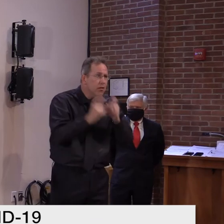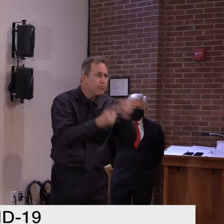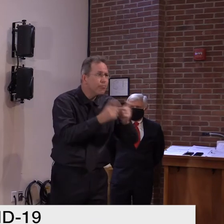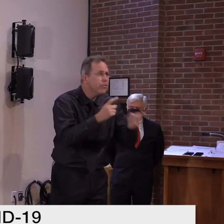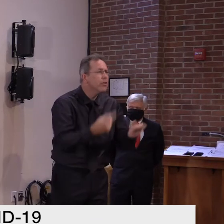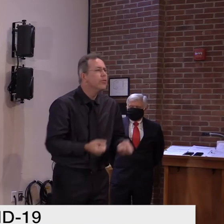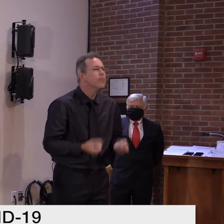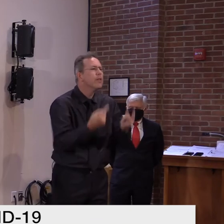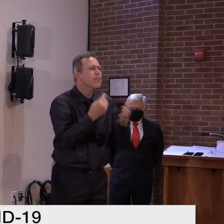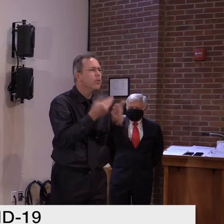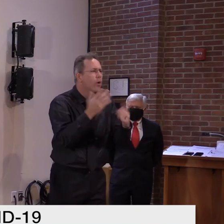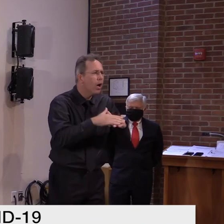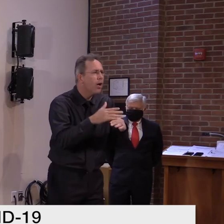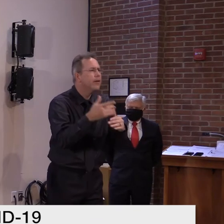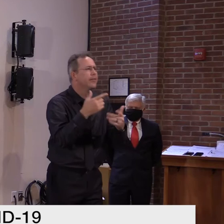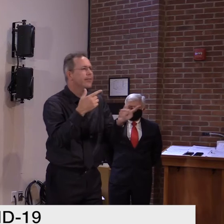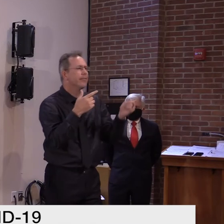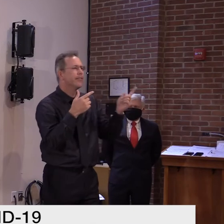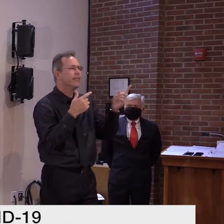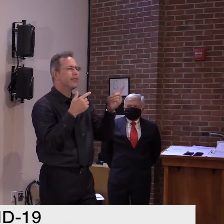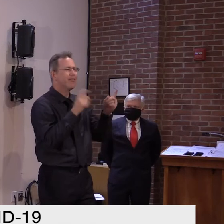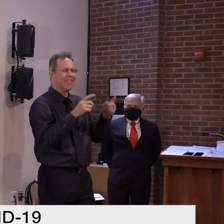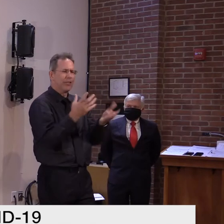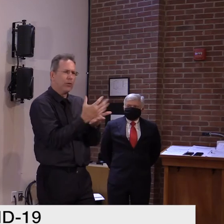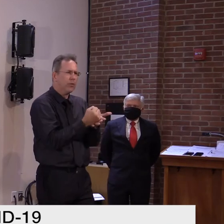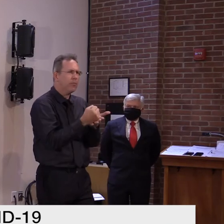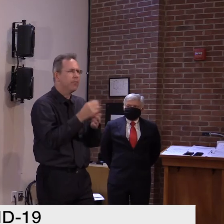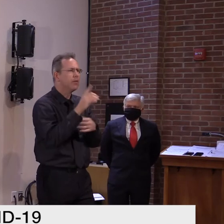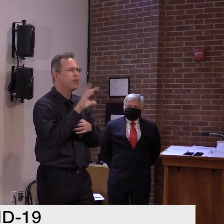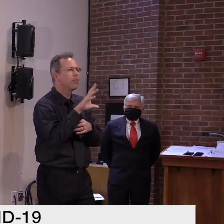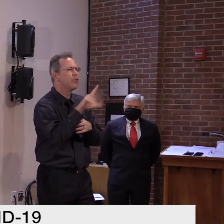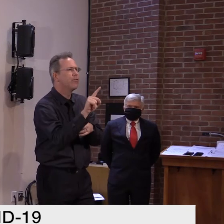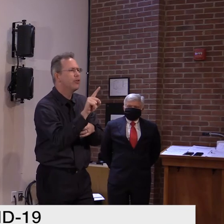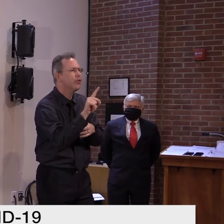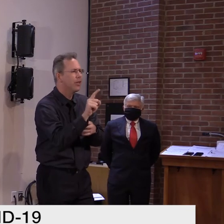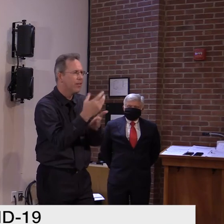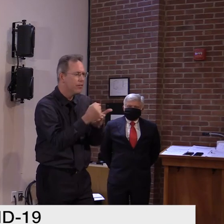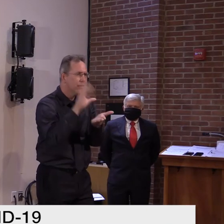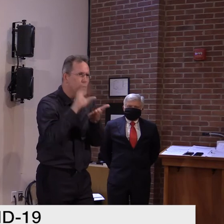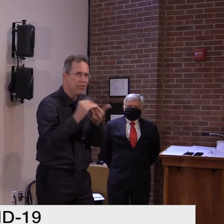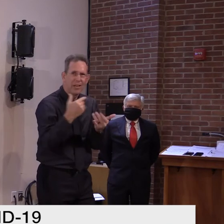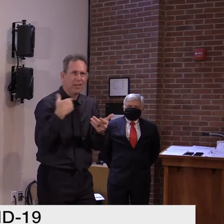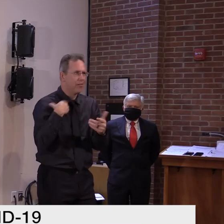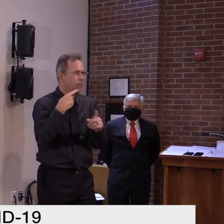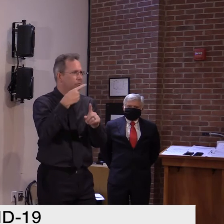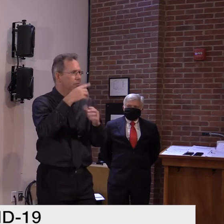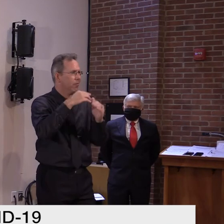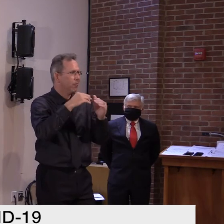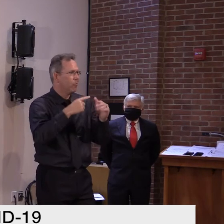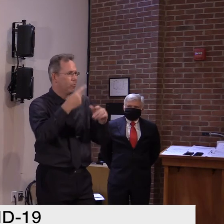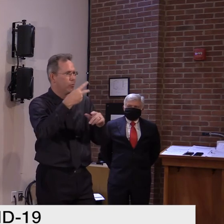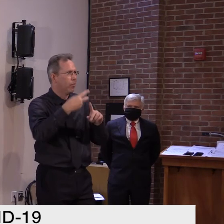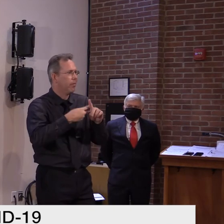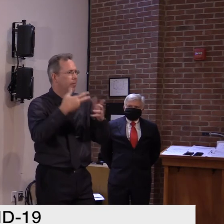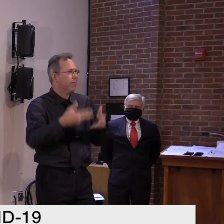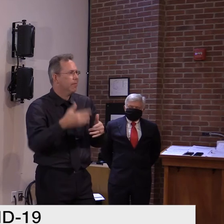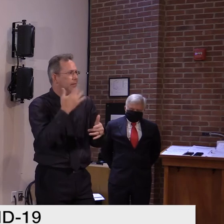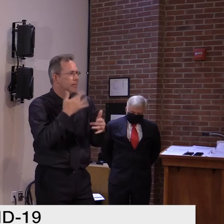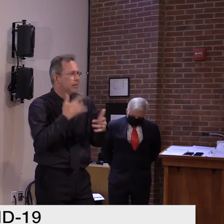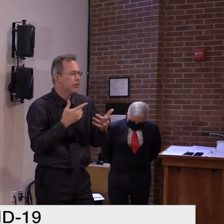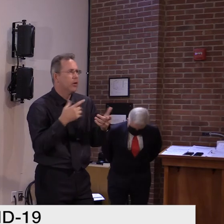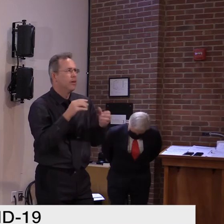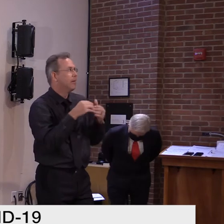We're in good shape, at least for the near future. Um, but we're going to need Congress to act, to help